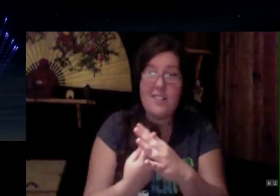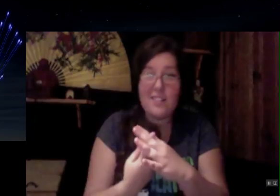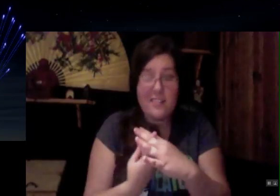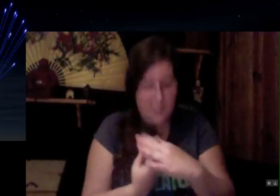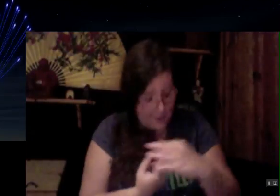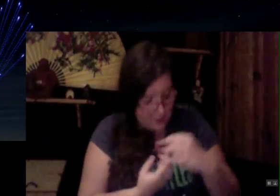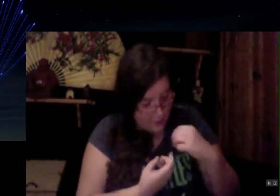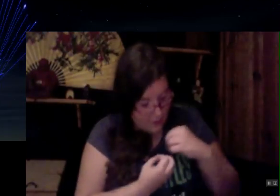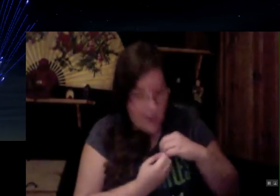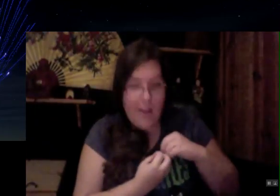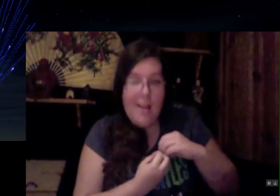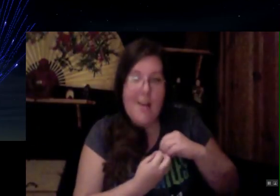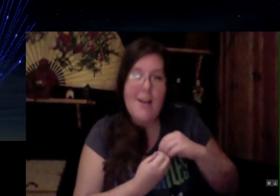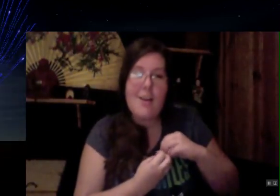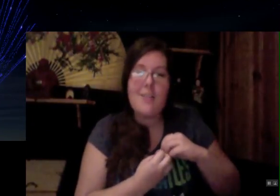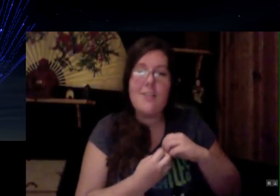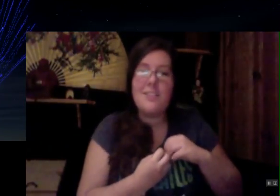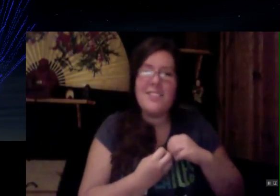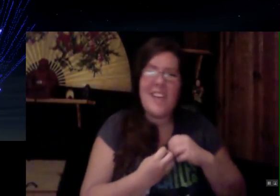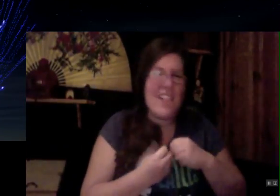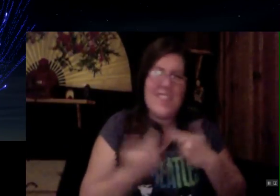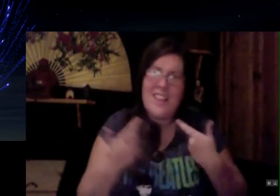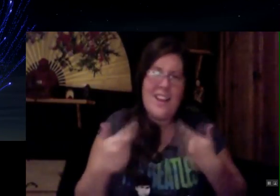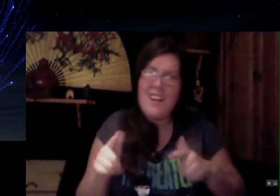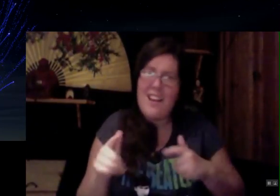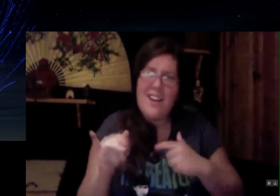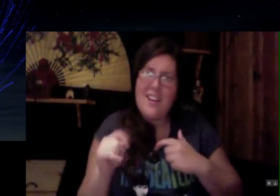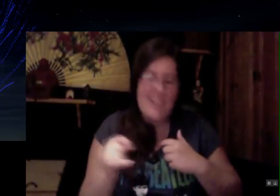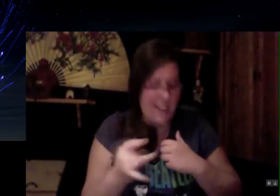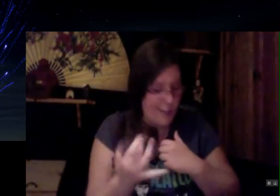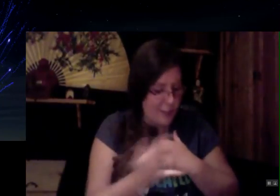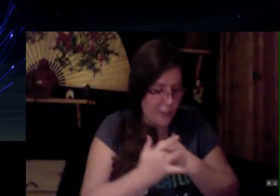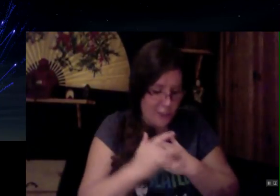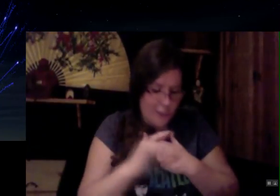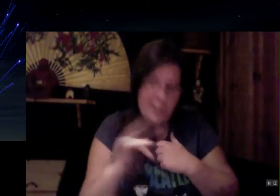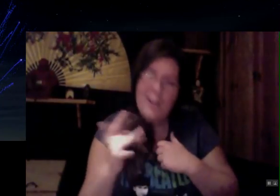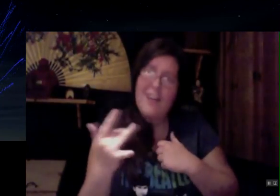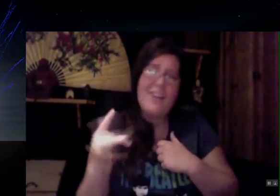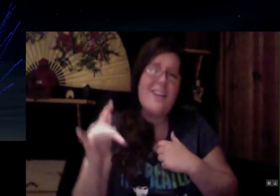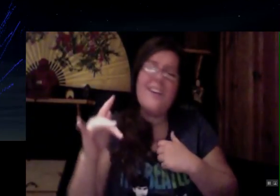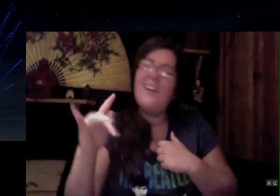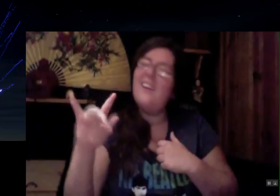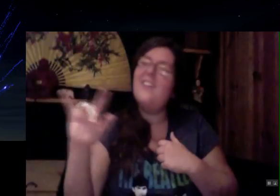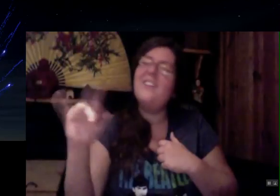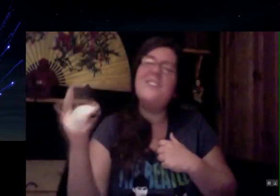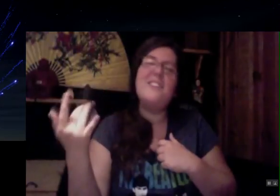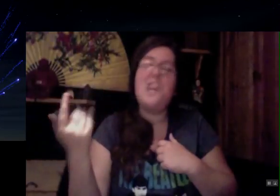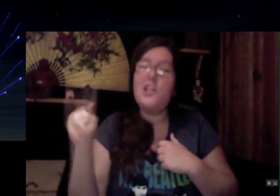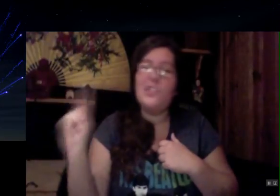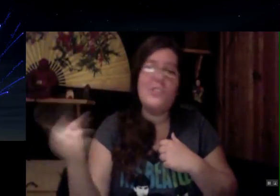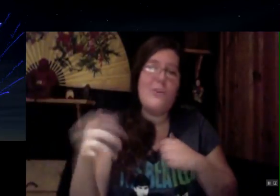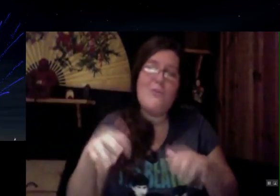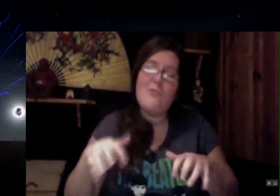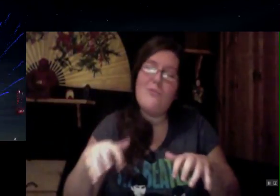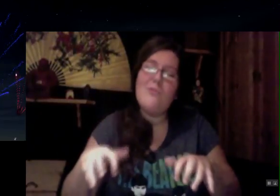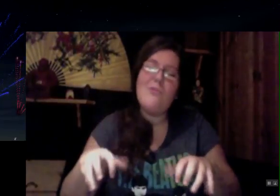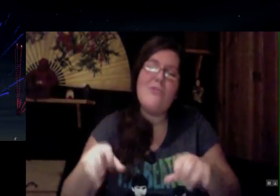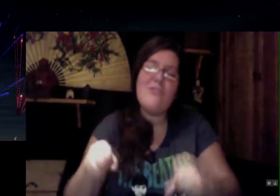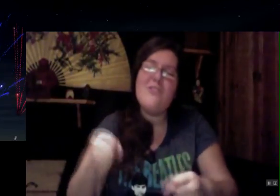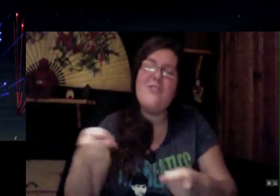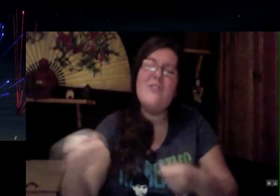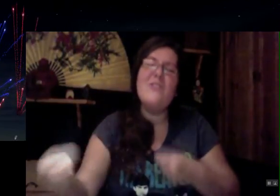the light and let it shine. Just